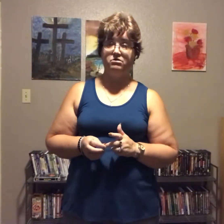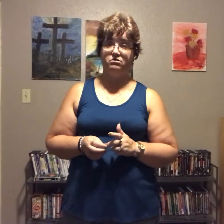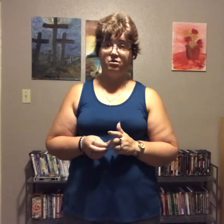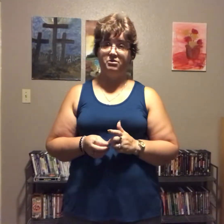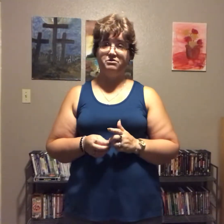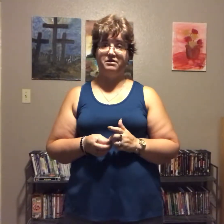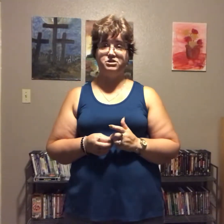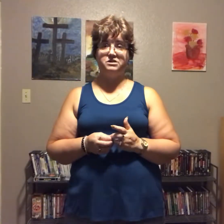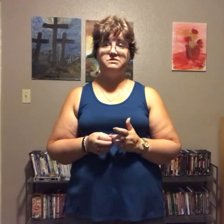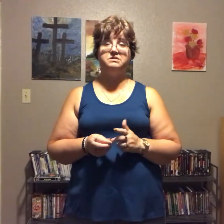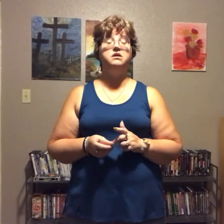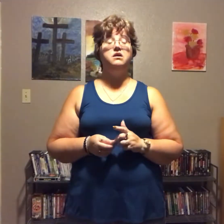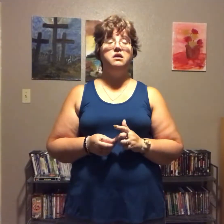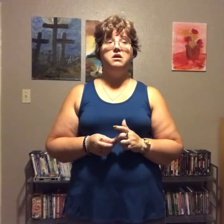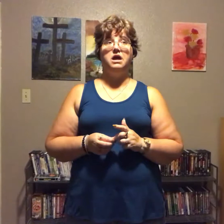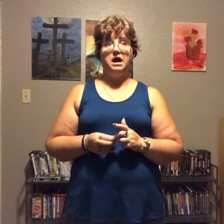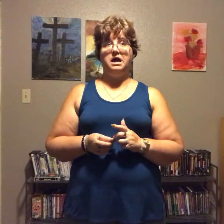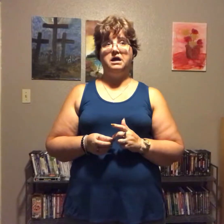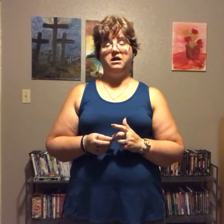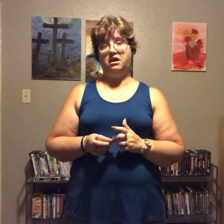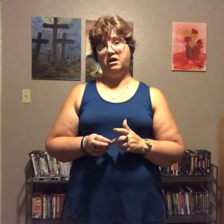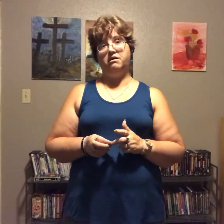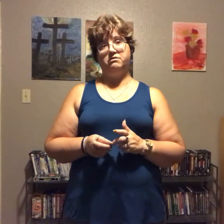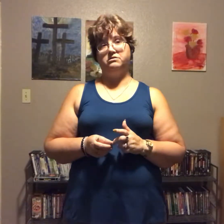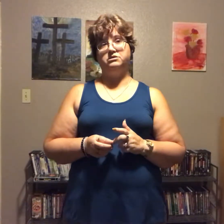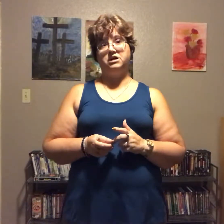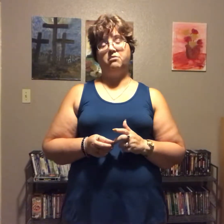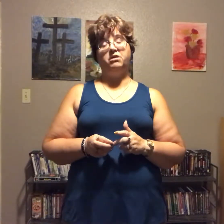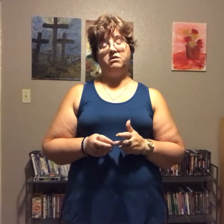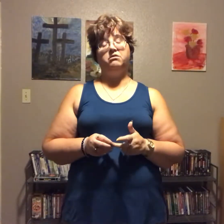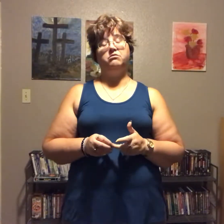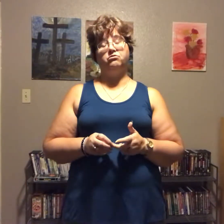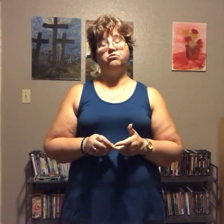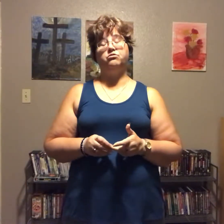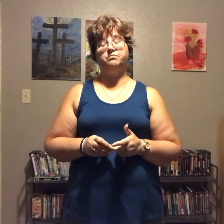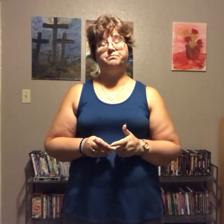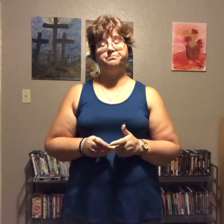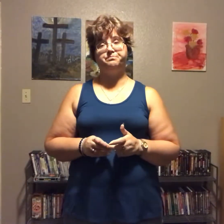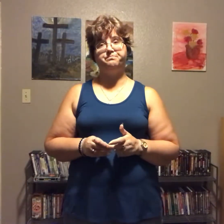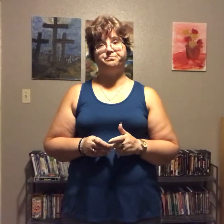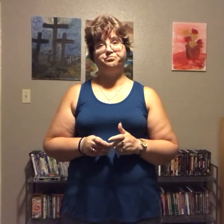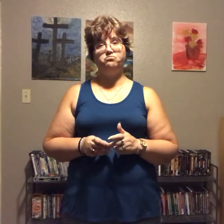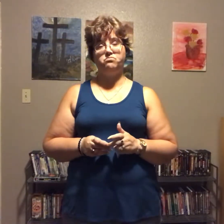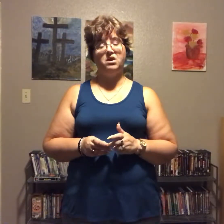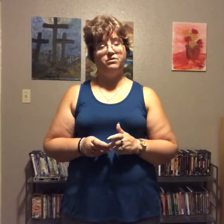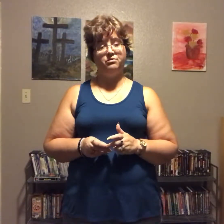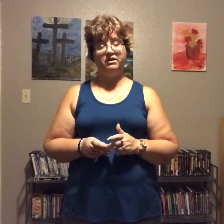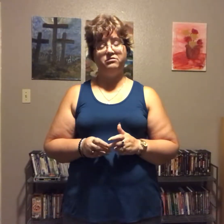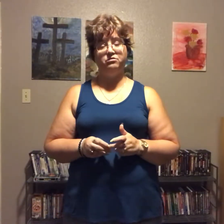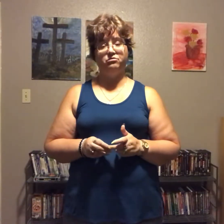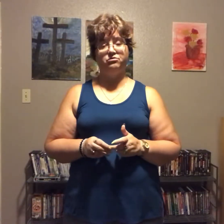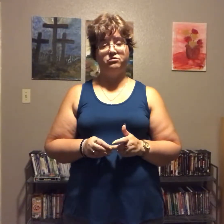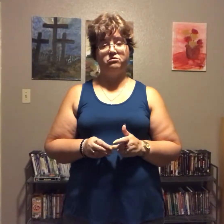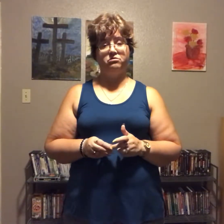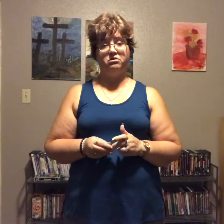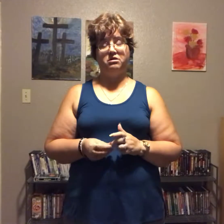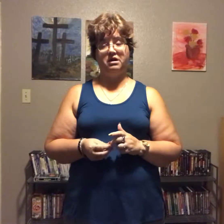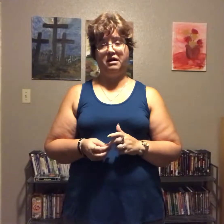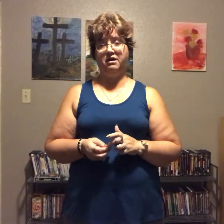colby jack cheese and uh chow mein noodles the rice noodles uh